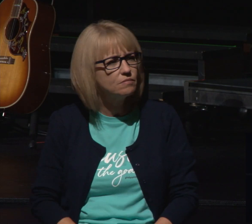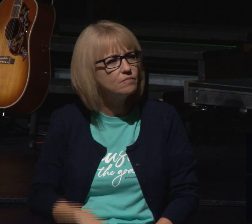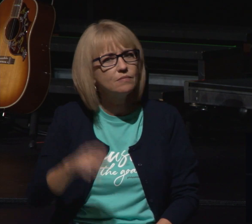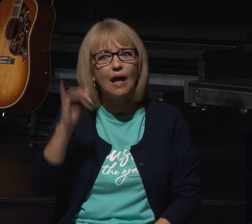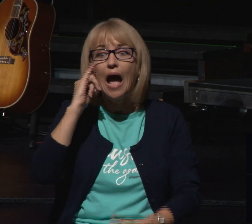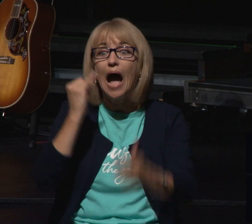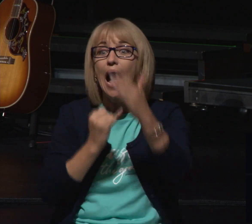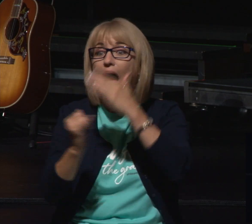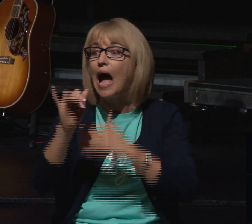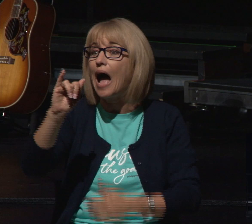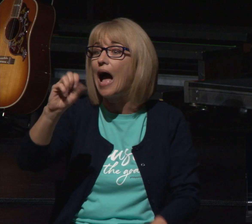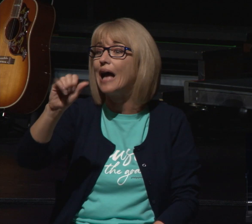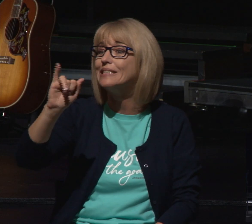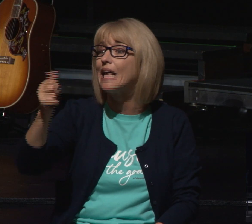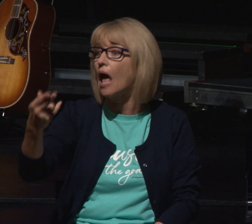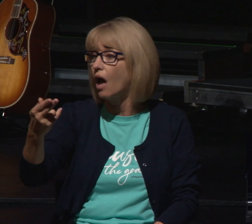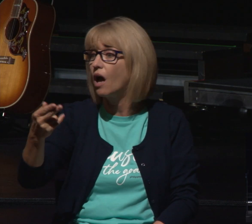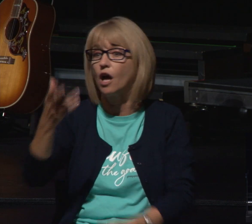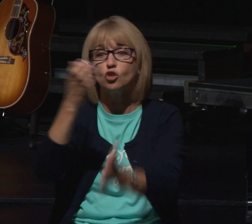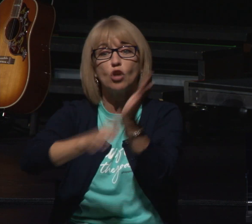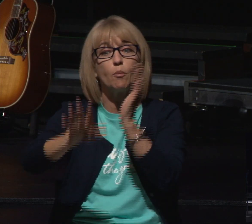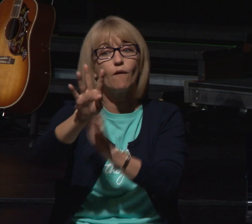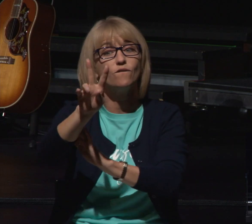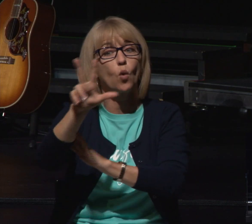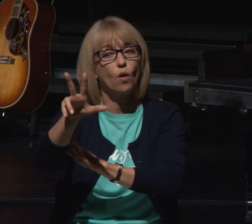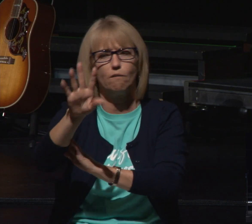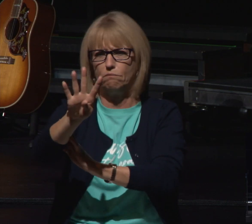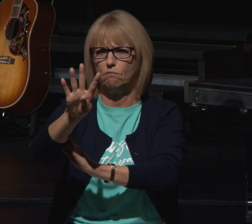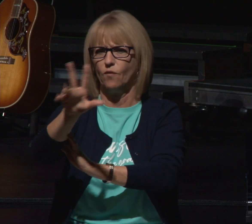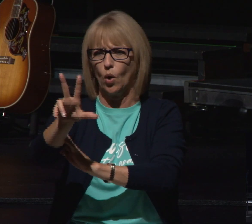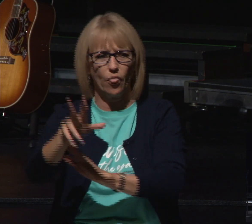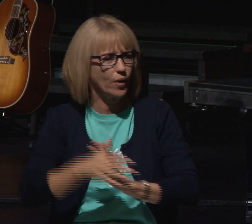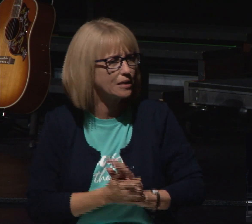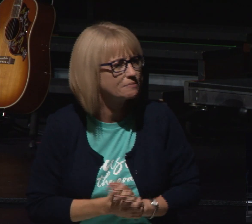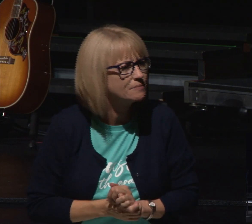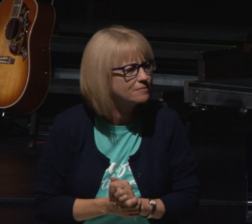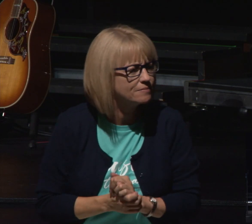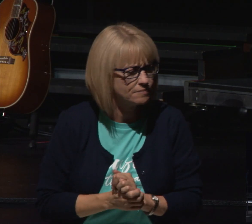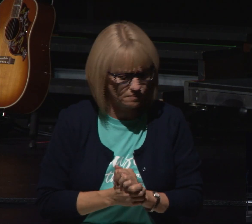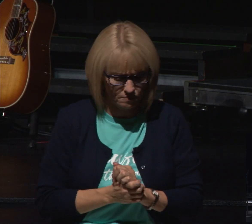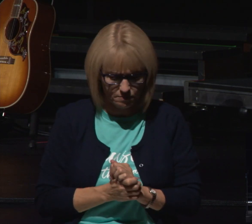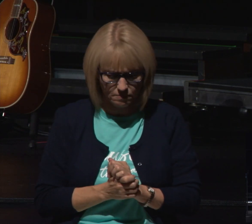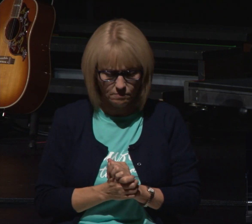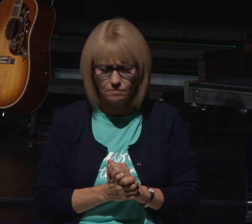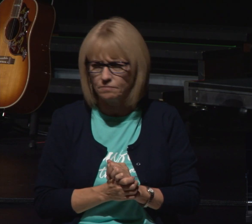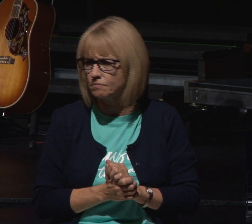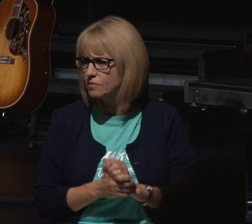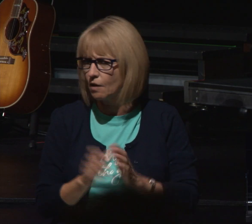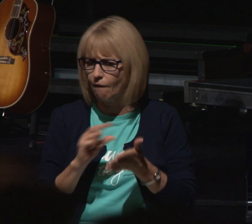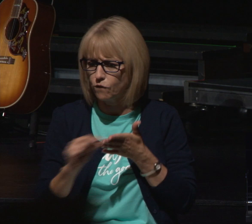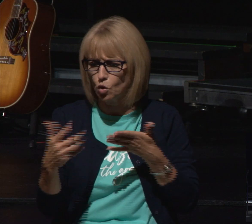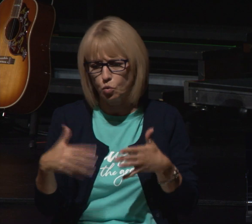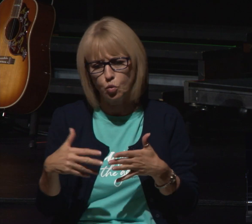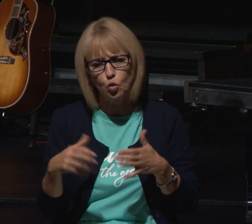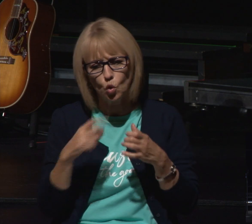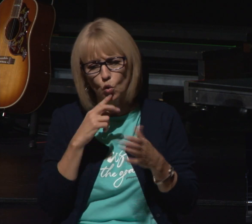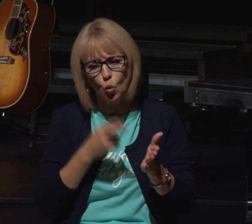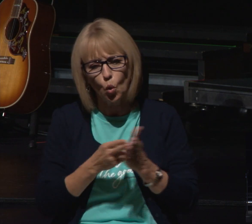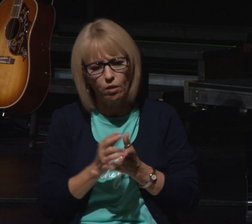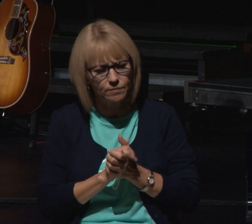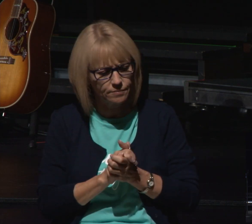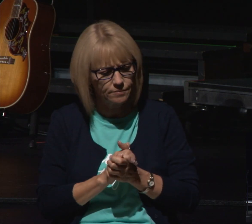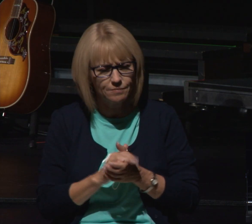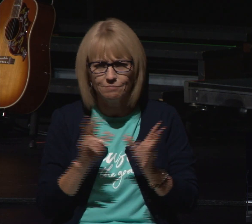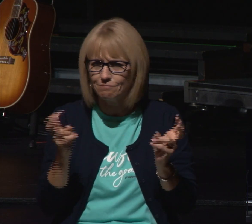chapter 43 is a strong verse it just speaks a good truth to us verse number 18 it says